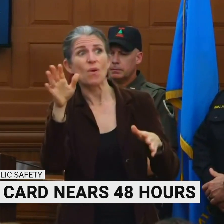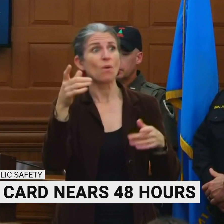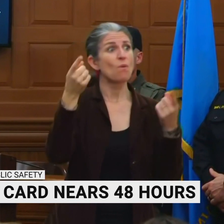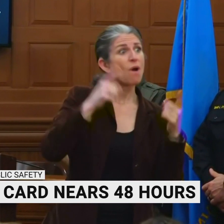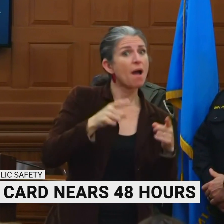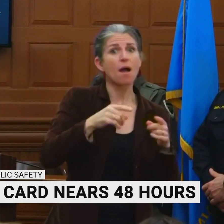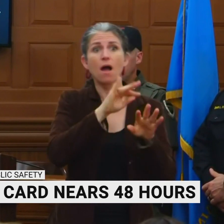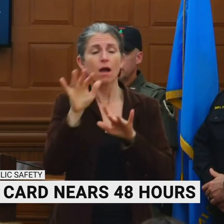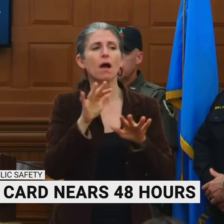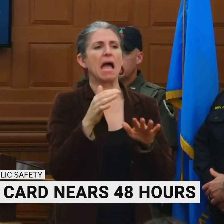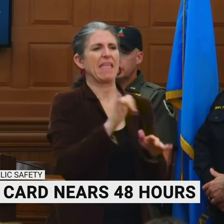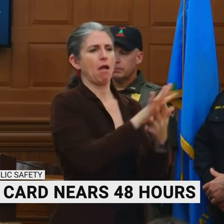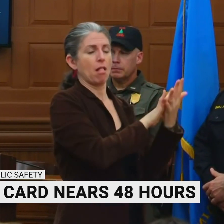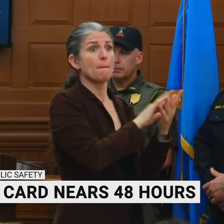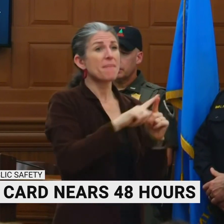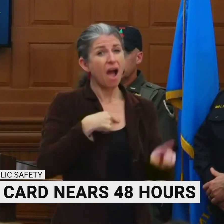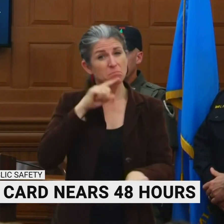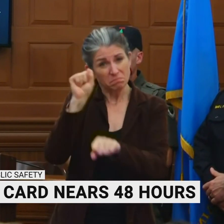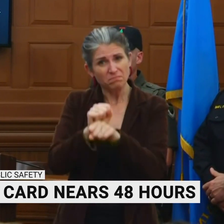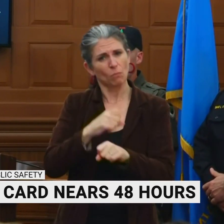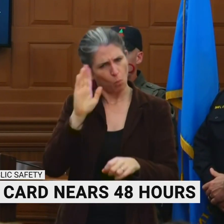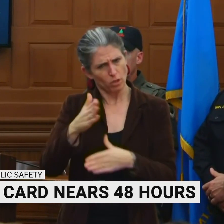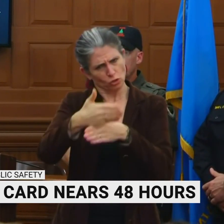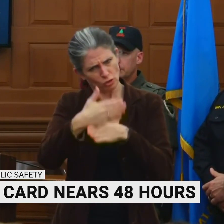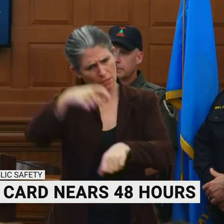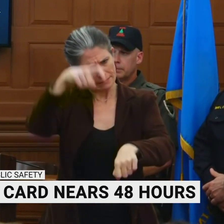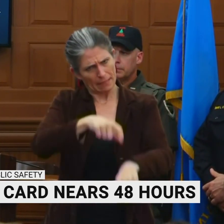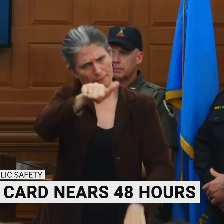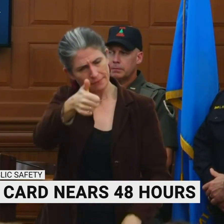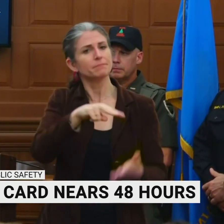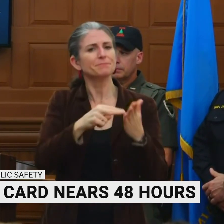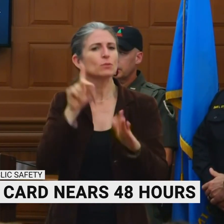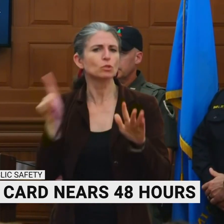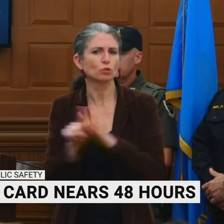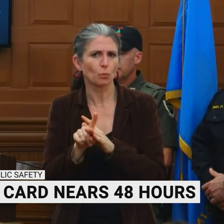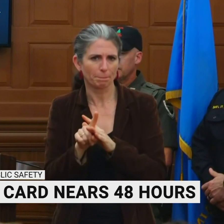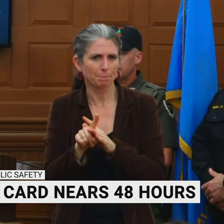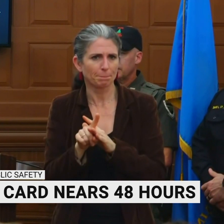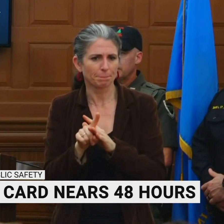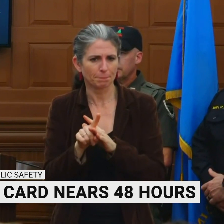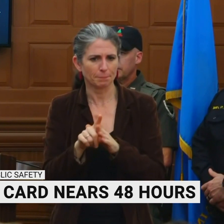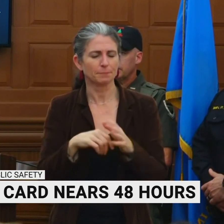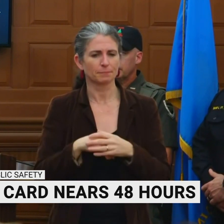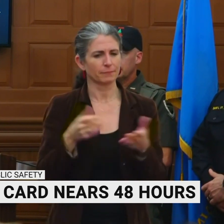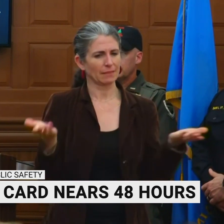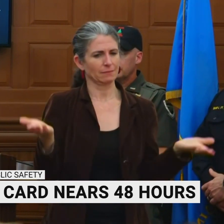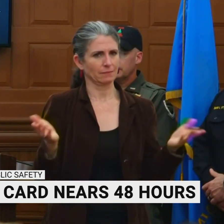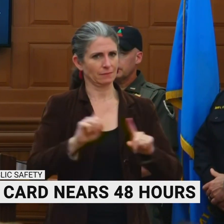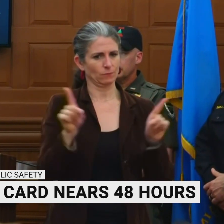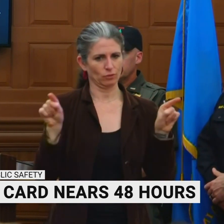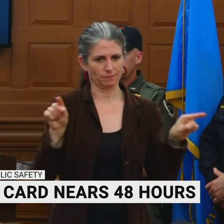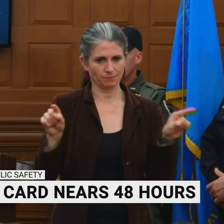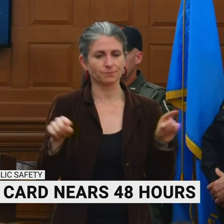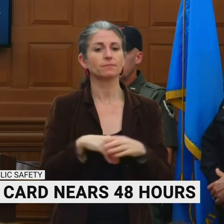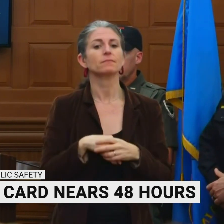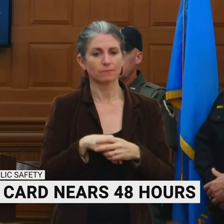I just encourage you to believe that until I prove you wrong, and I won't. And I say that because we've heard some other stuff. There's going to be a press conference